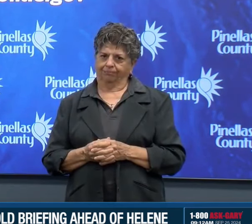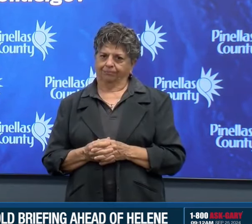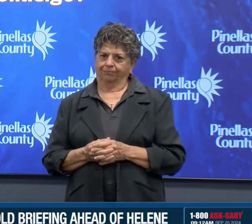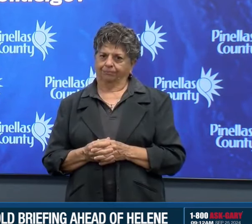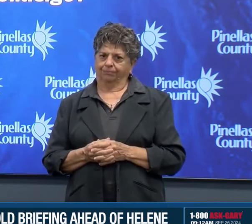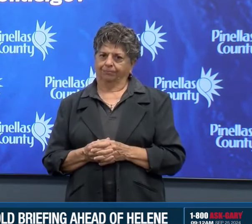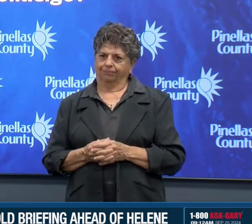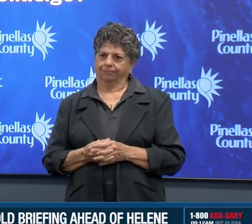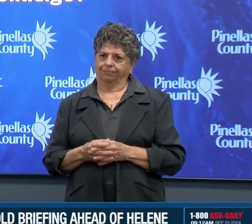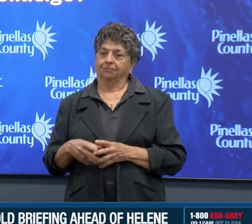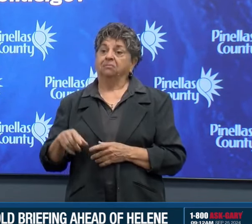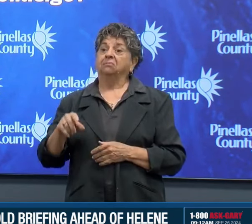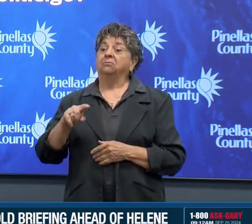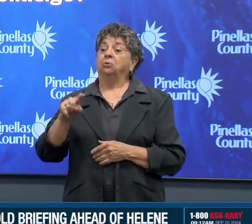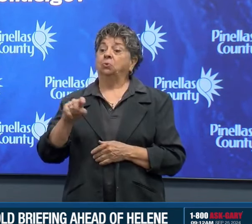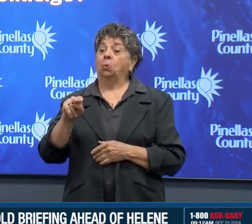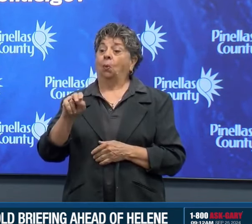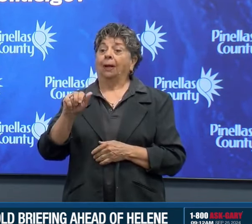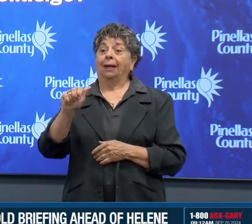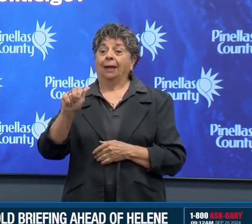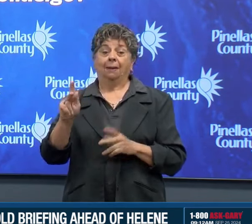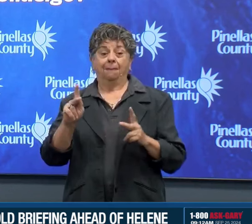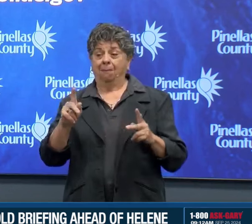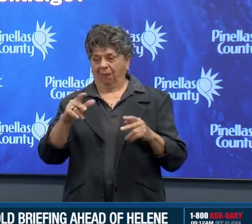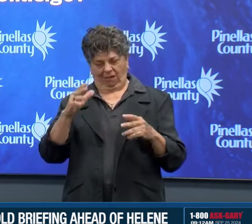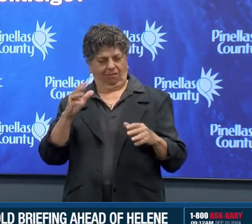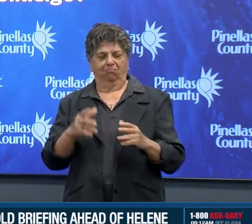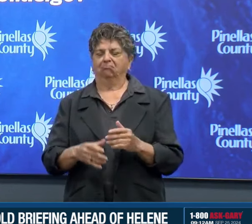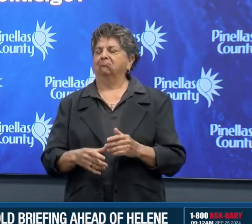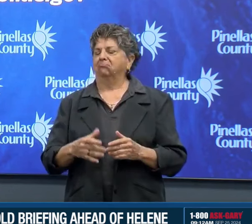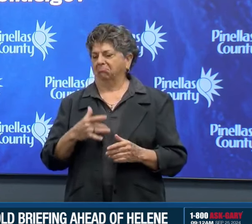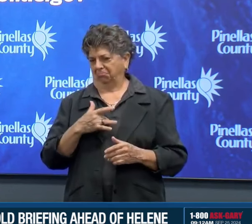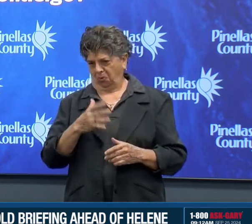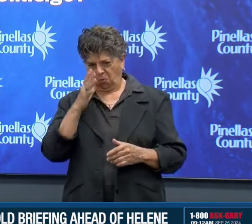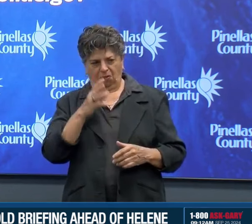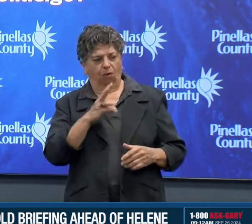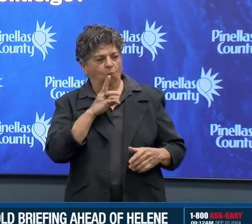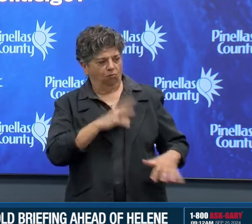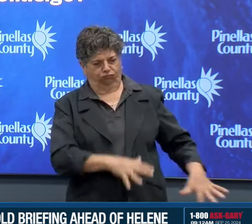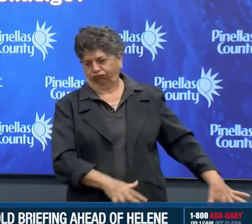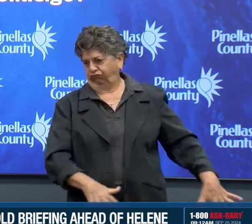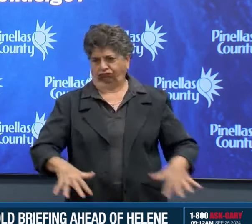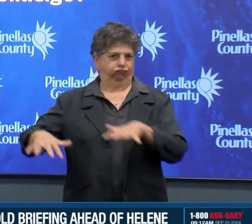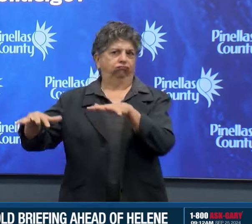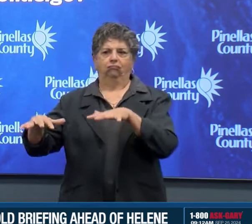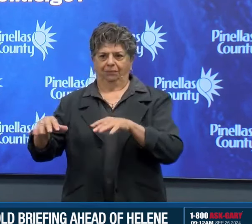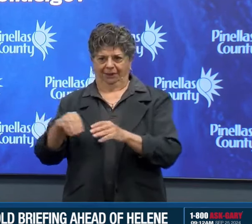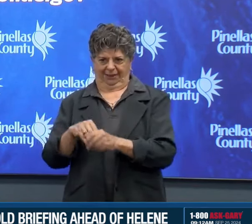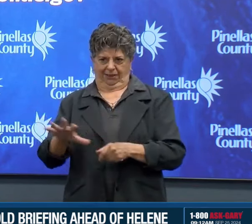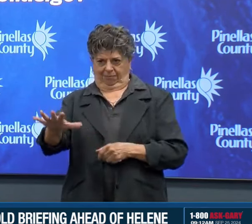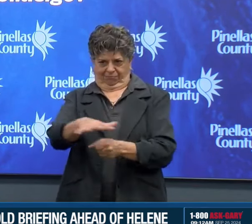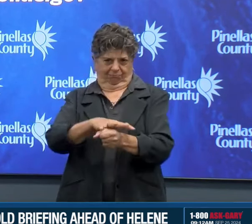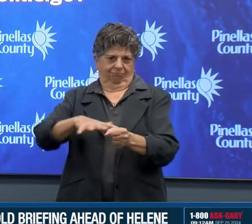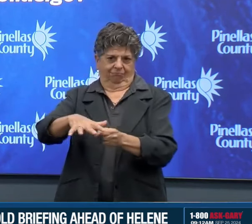inundate your home and you. So we have time prepare but leave.